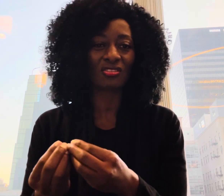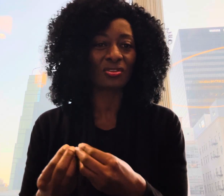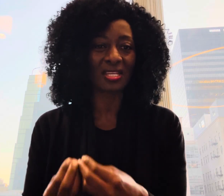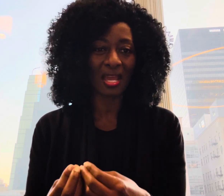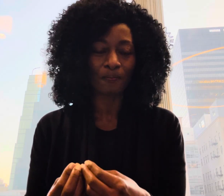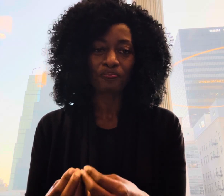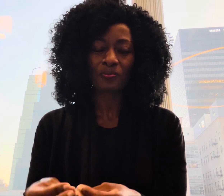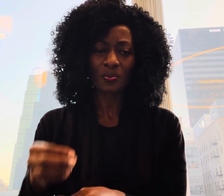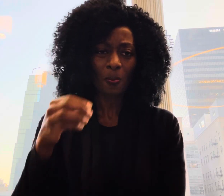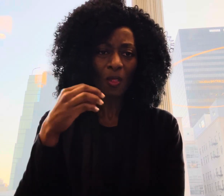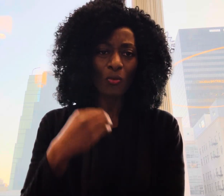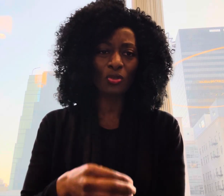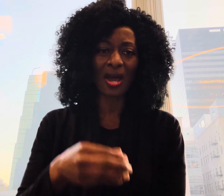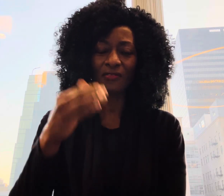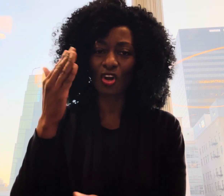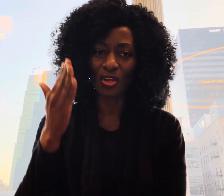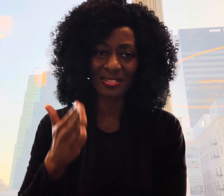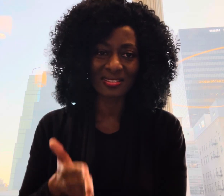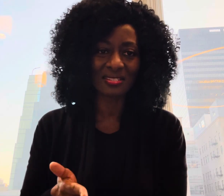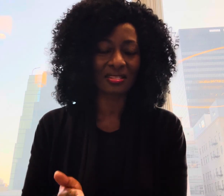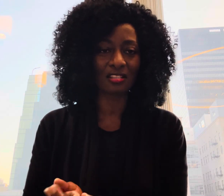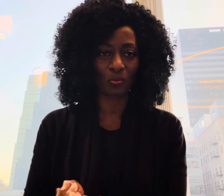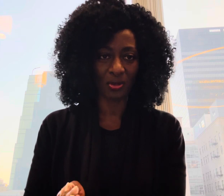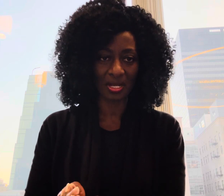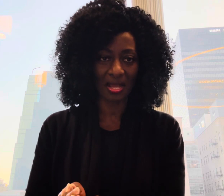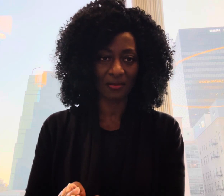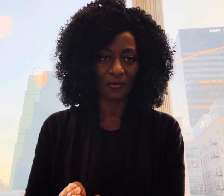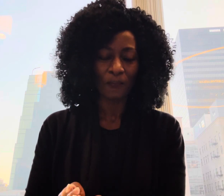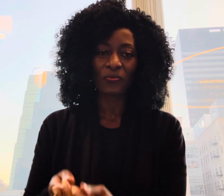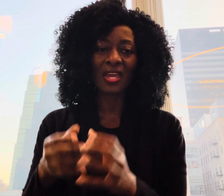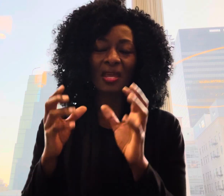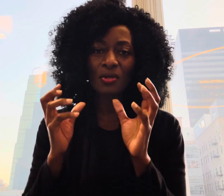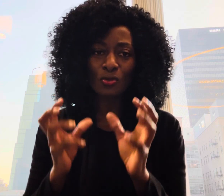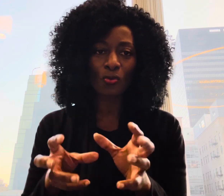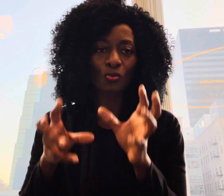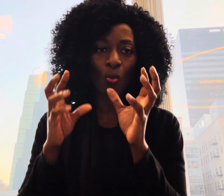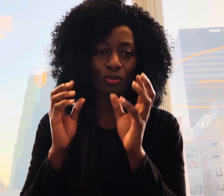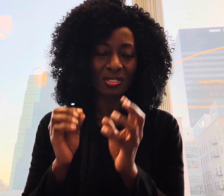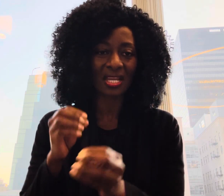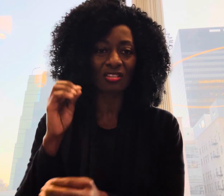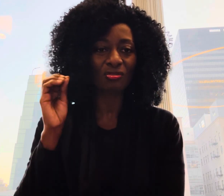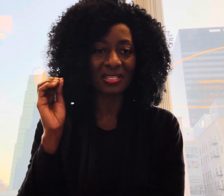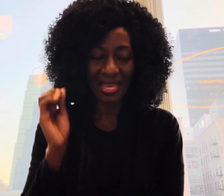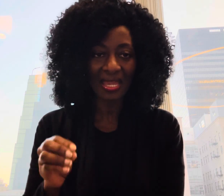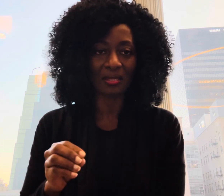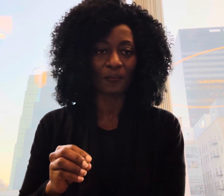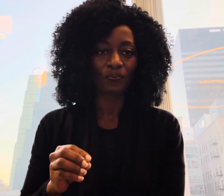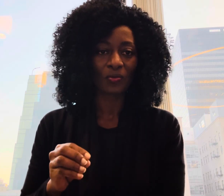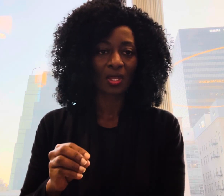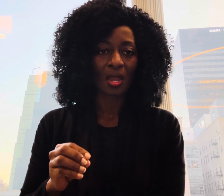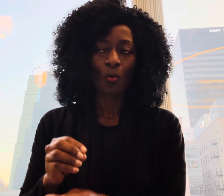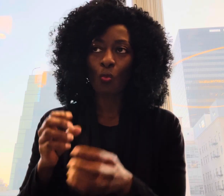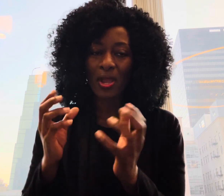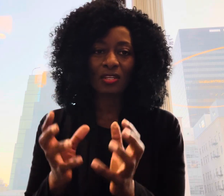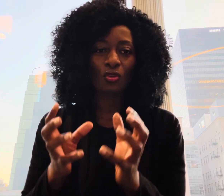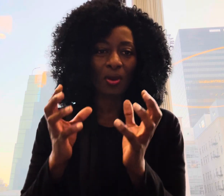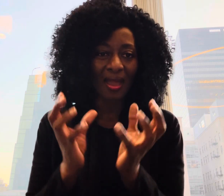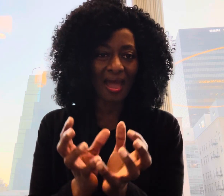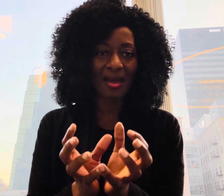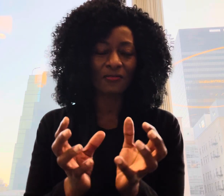to get when you have a consistent prayer life the enemy knows what you stand to gain when you have